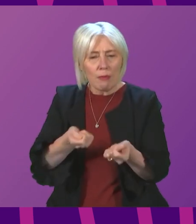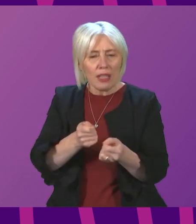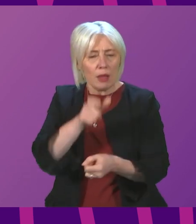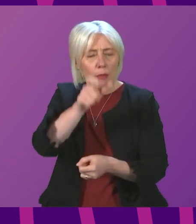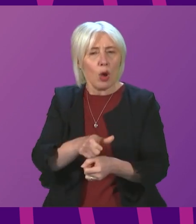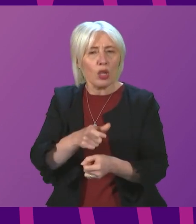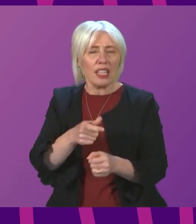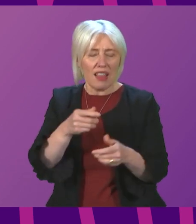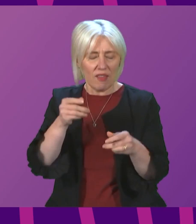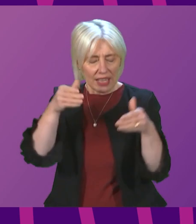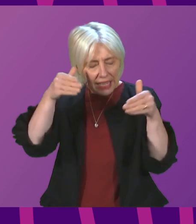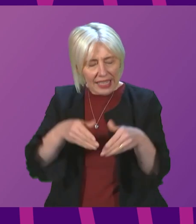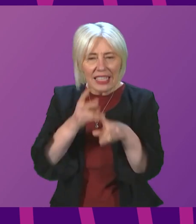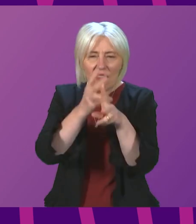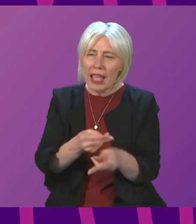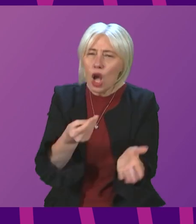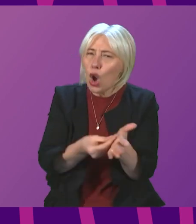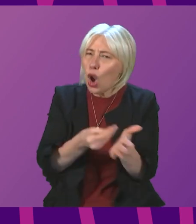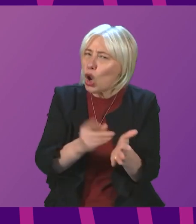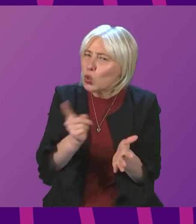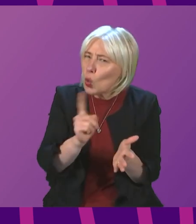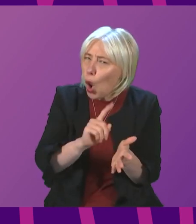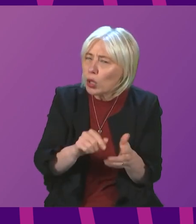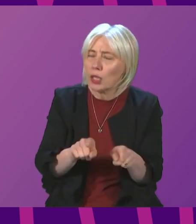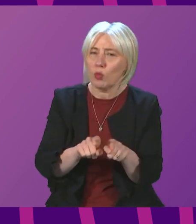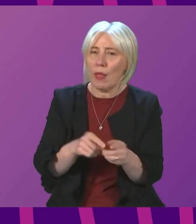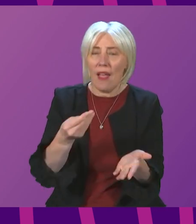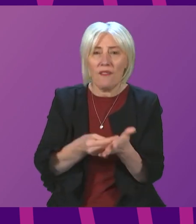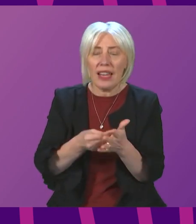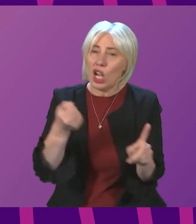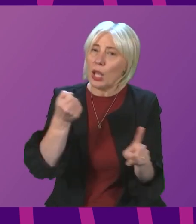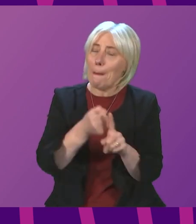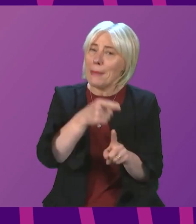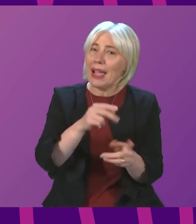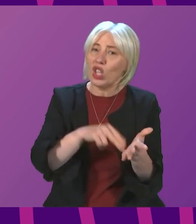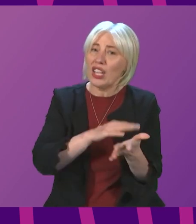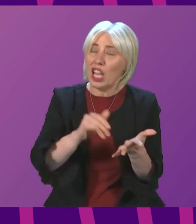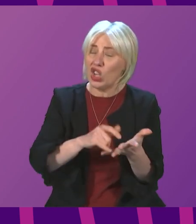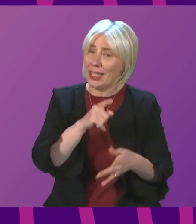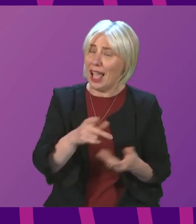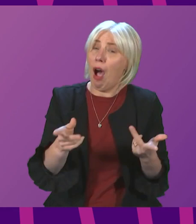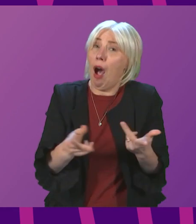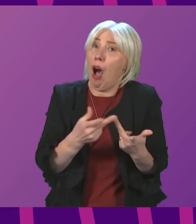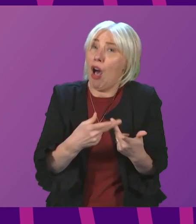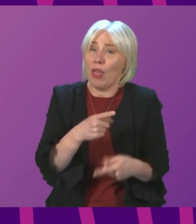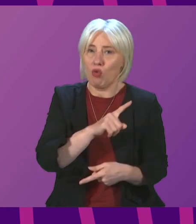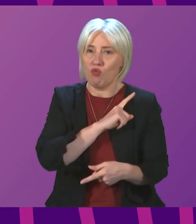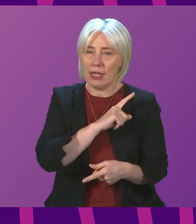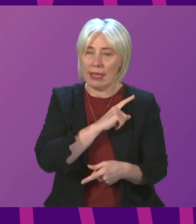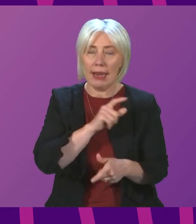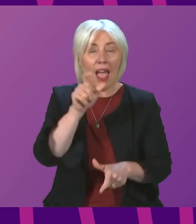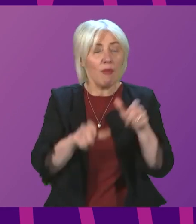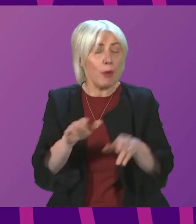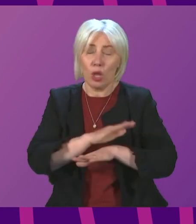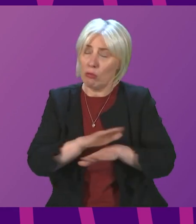-19 in intensive care? And does she agree that the huge financial impact on the NHS is yet another reason why people not yet fully